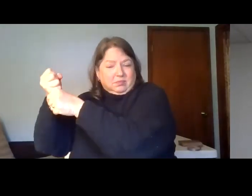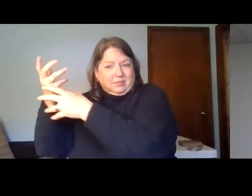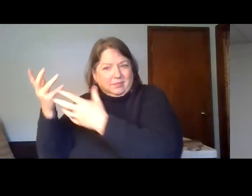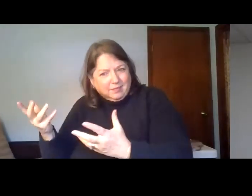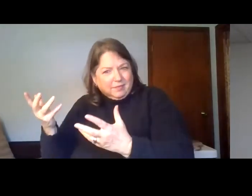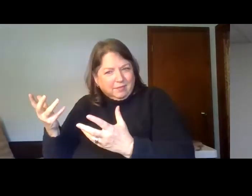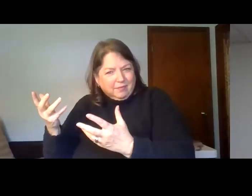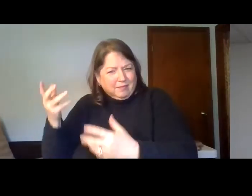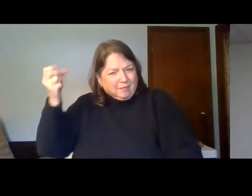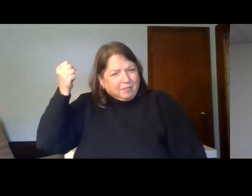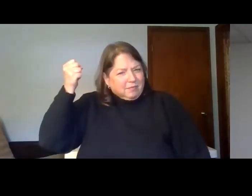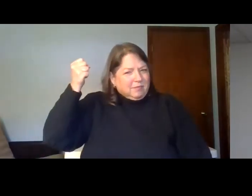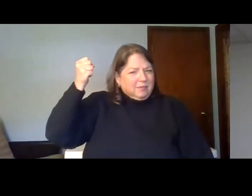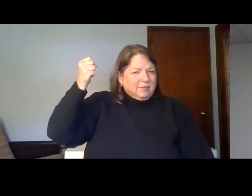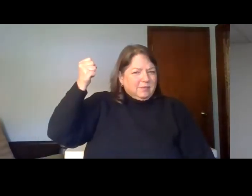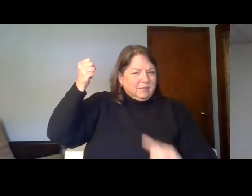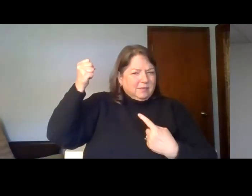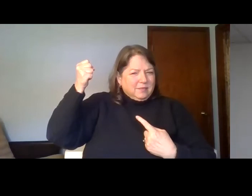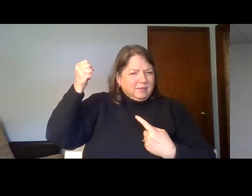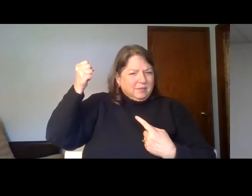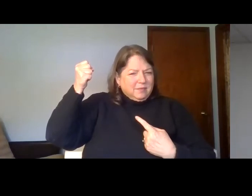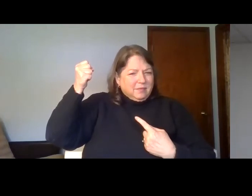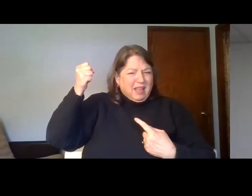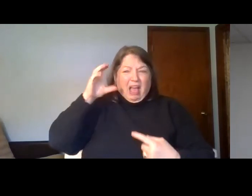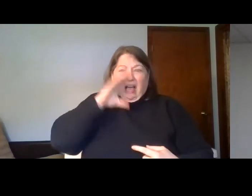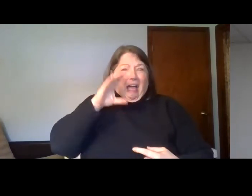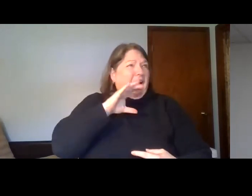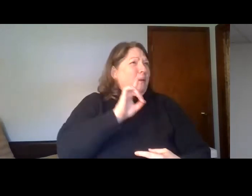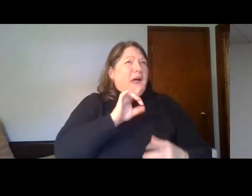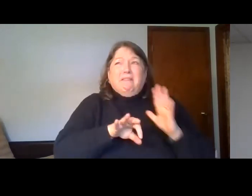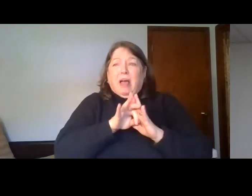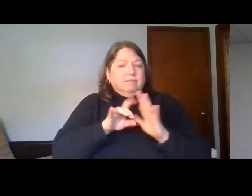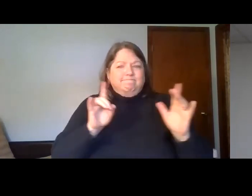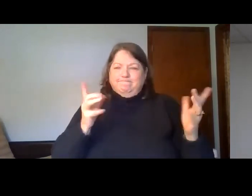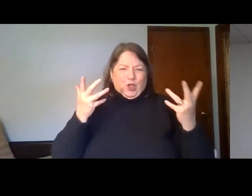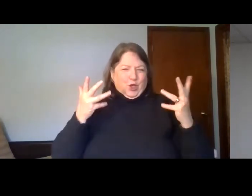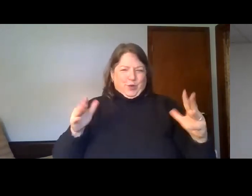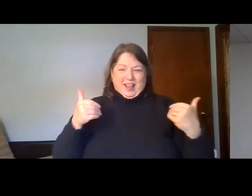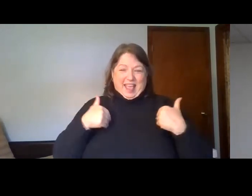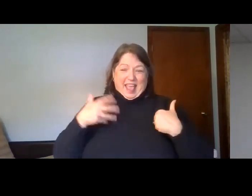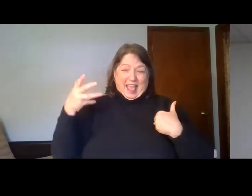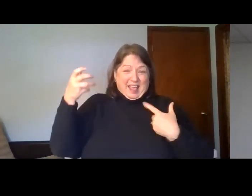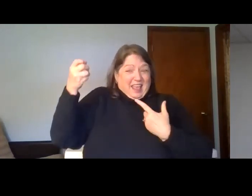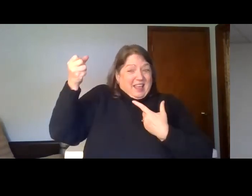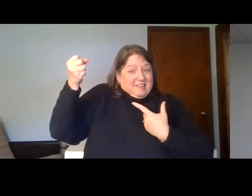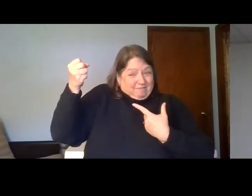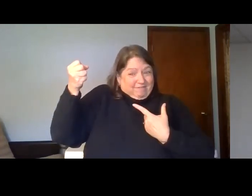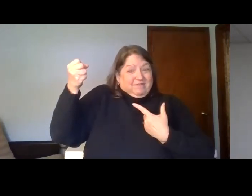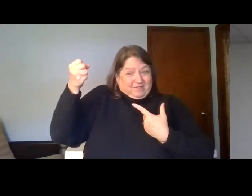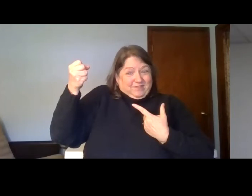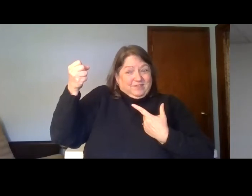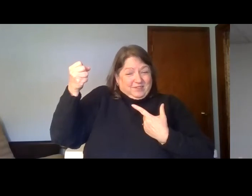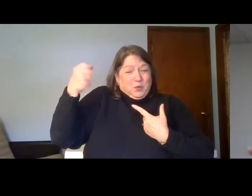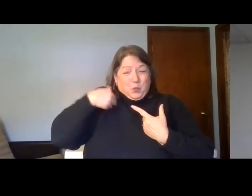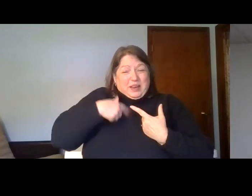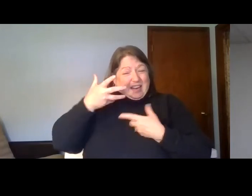someone to hold on to. But we don't need to have to find him when we already have him. It's trusting in him, his protection, trusting in his